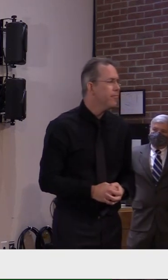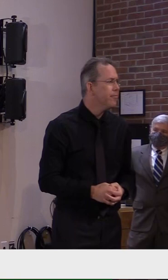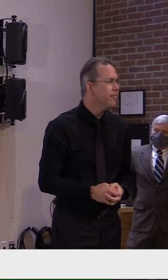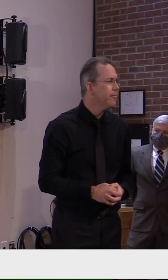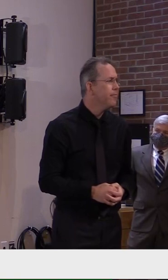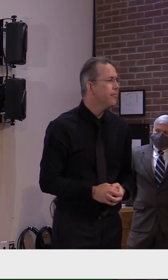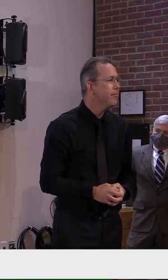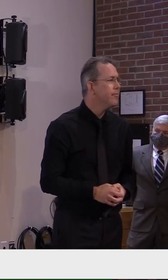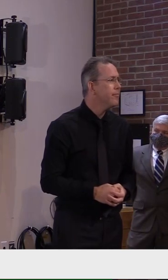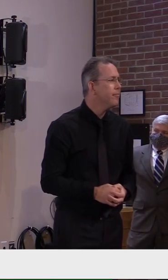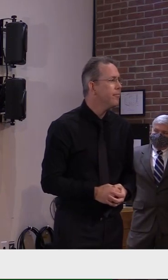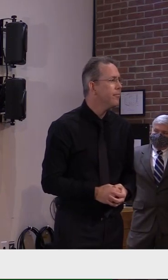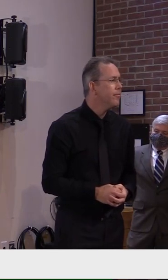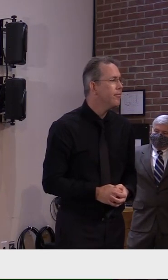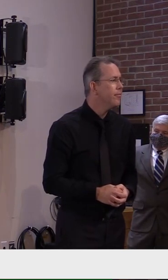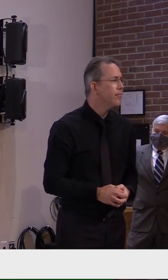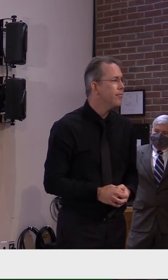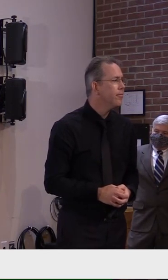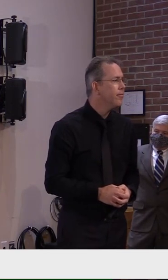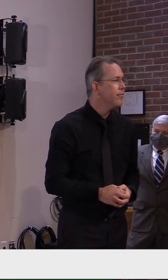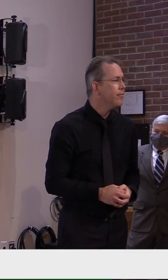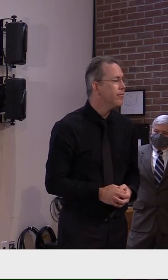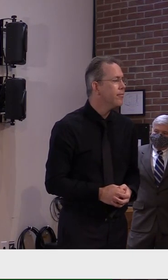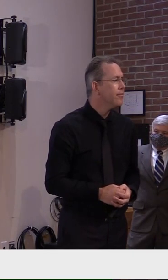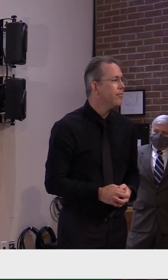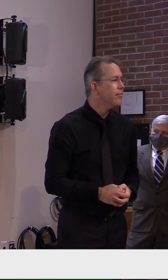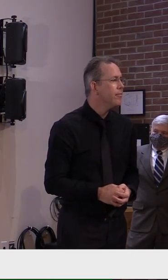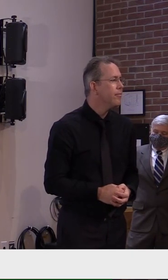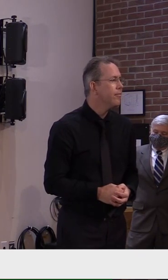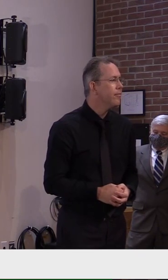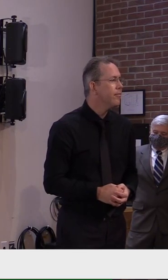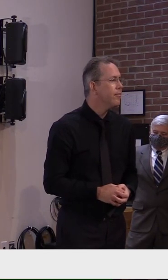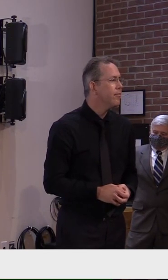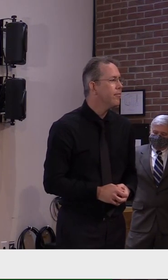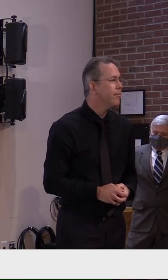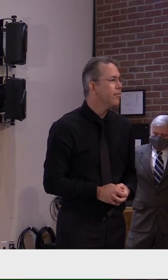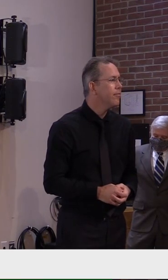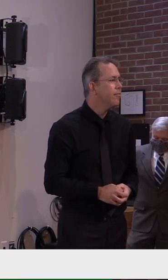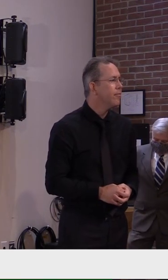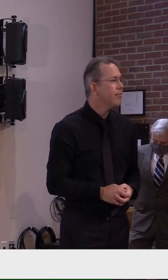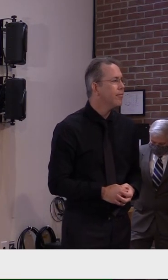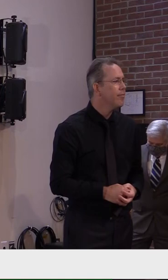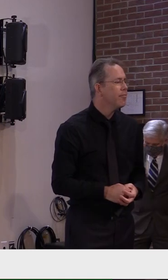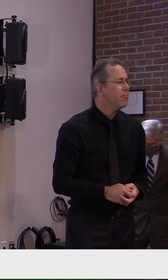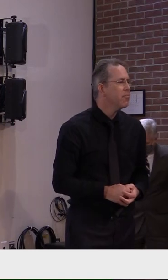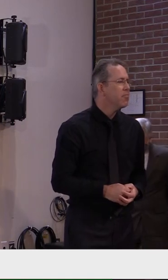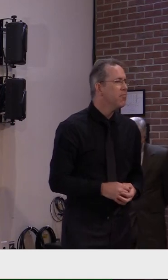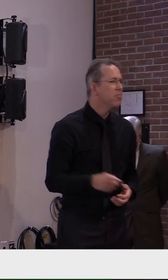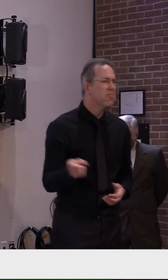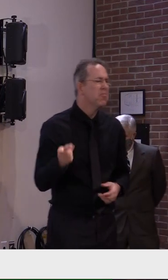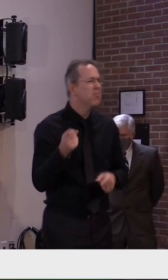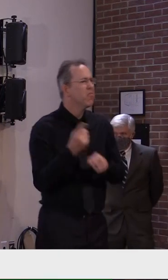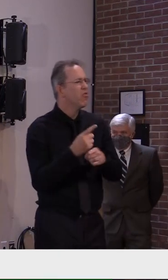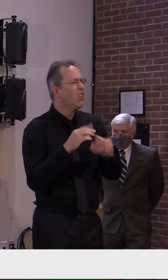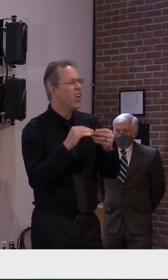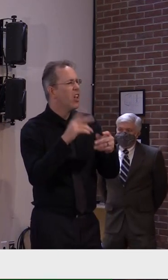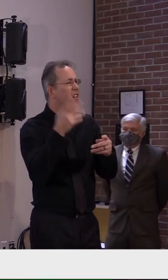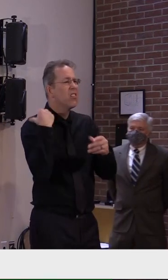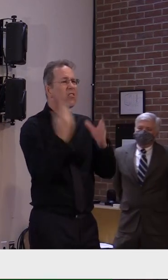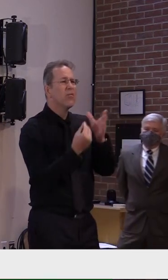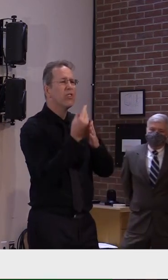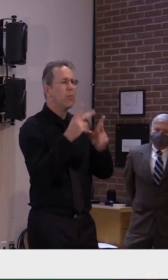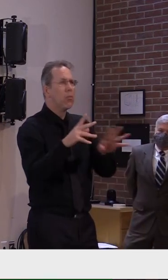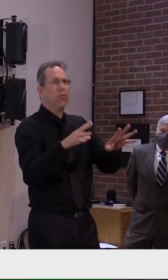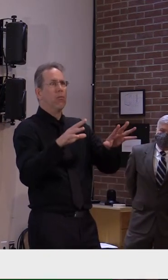now, it appears like either there's the fatigue that we've mentioned in past press conferences or that people feel like with